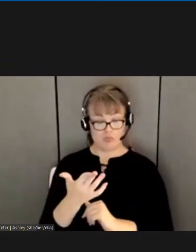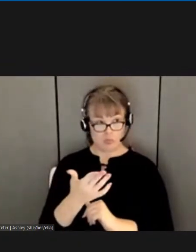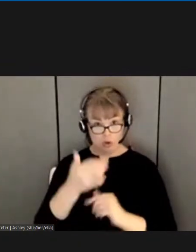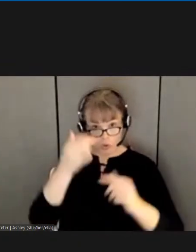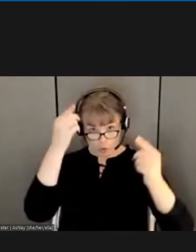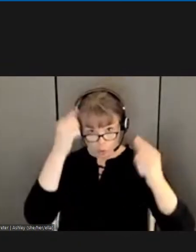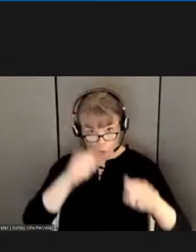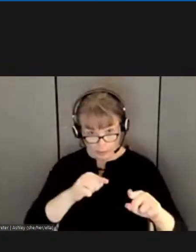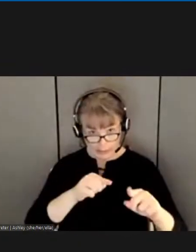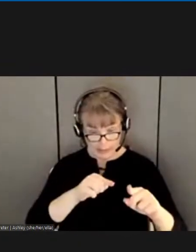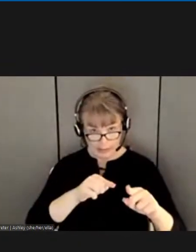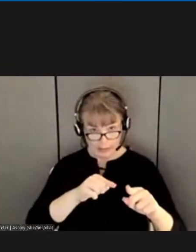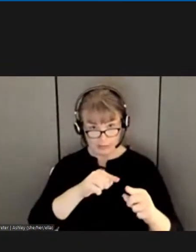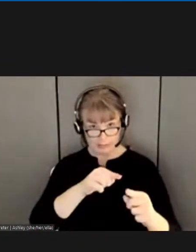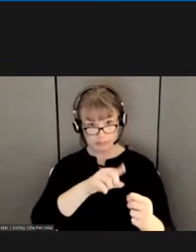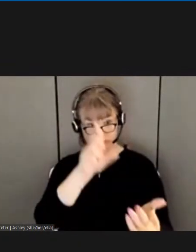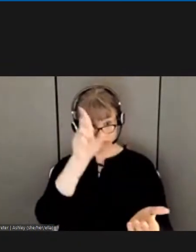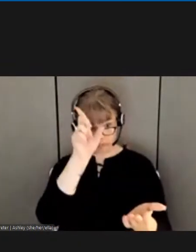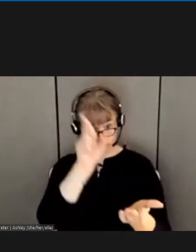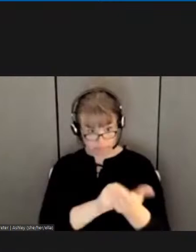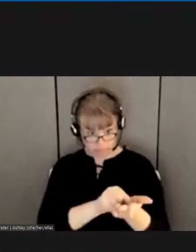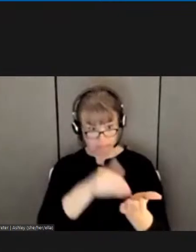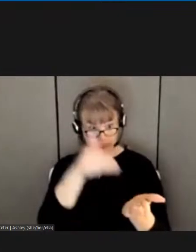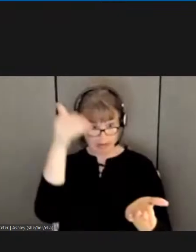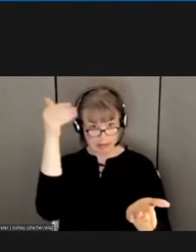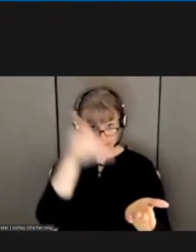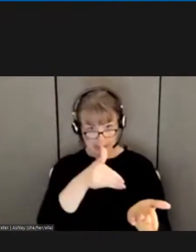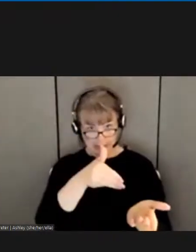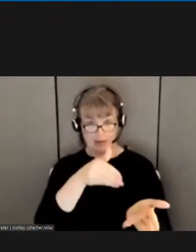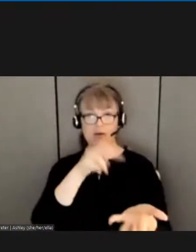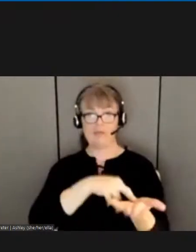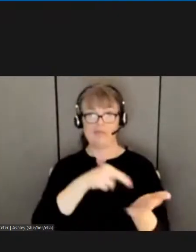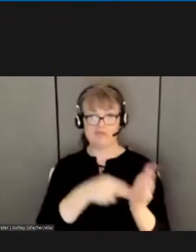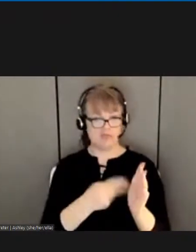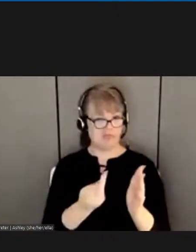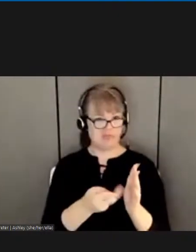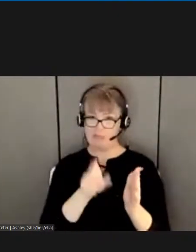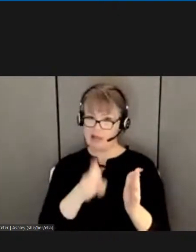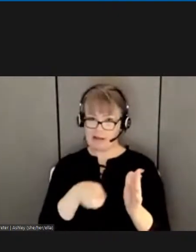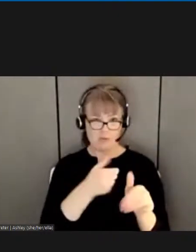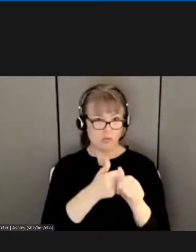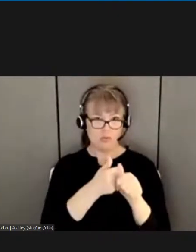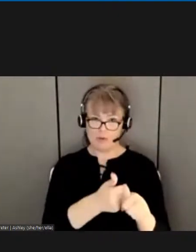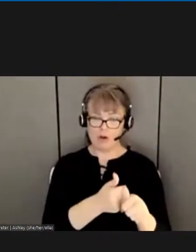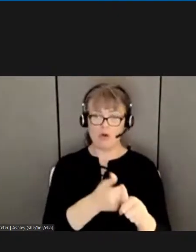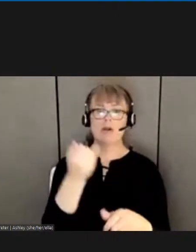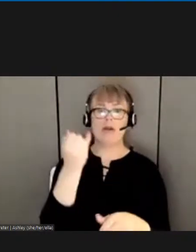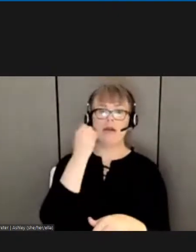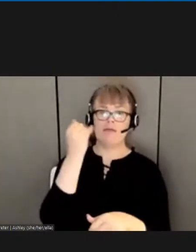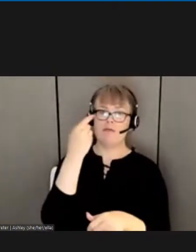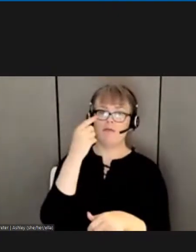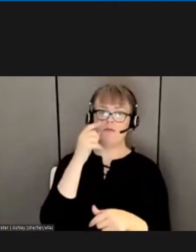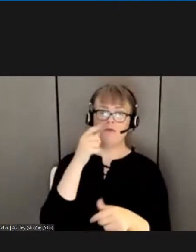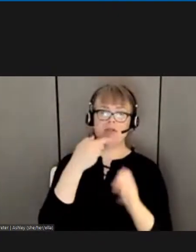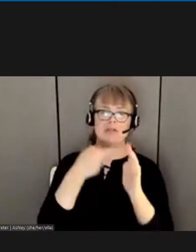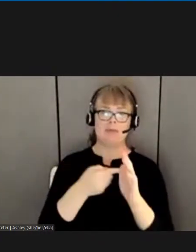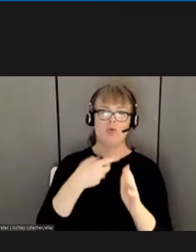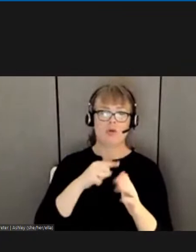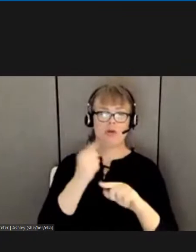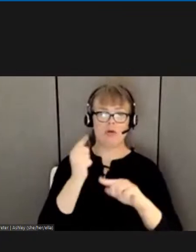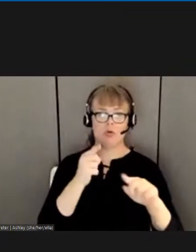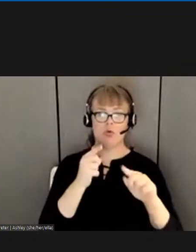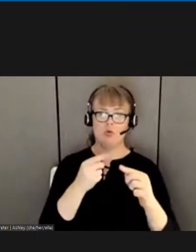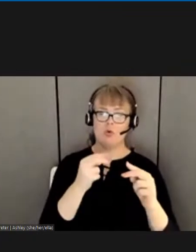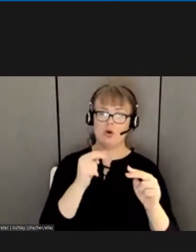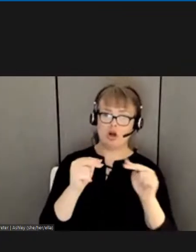management sure as heck doesn't if we lose a case in arbitration and the person's fired etc we don't keep saying they still need their job back